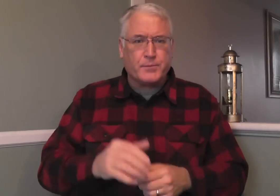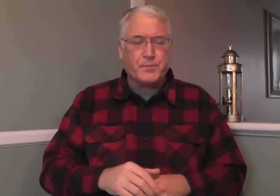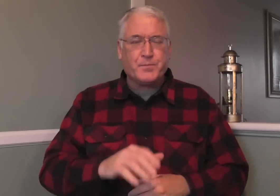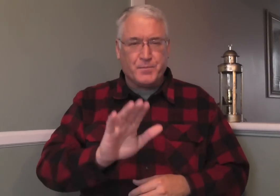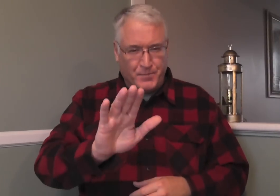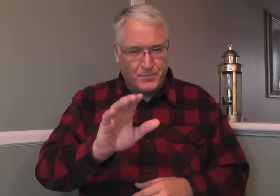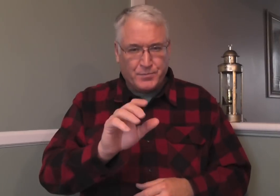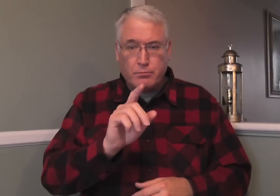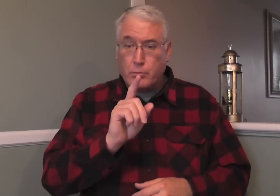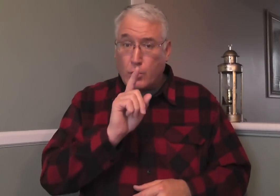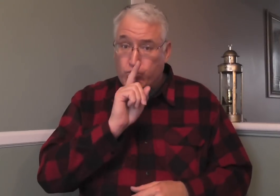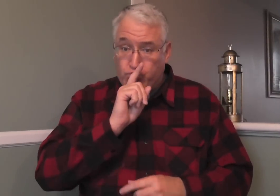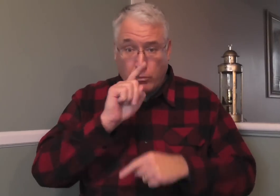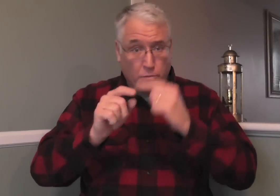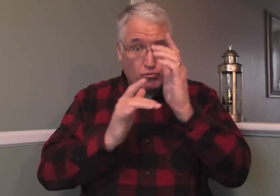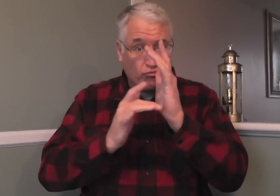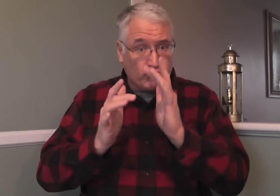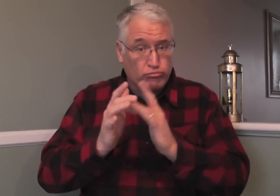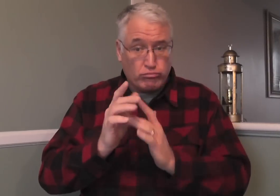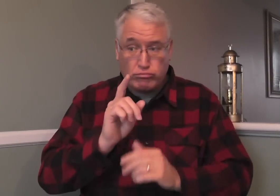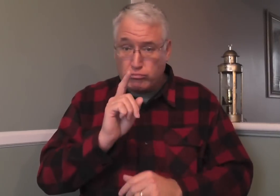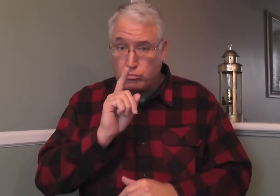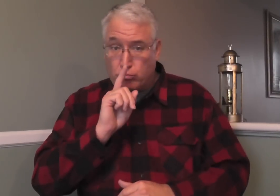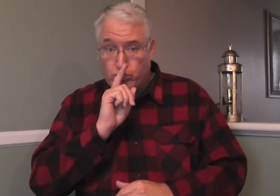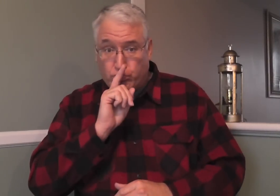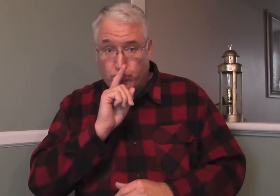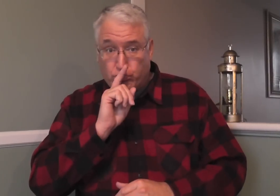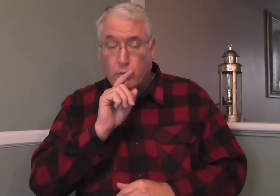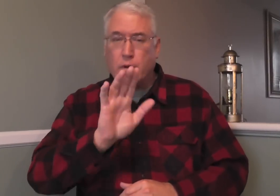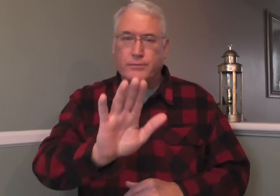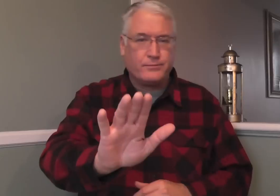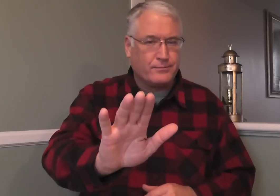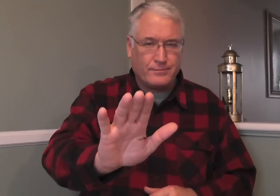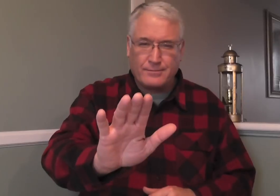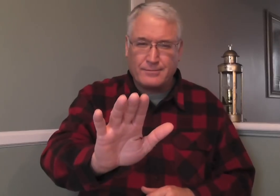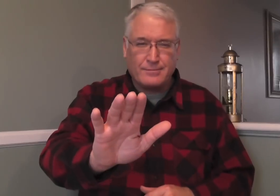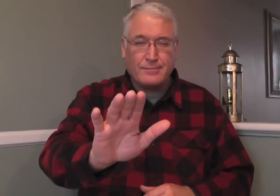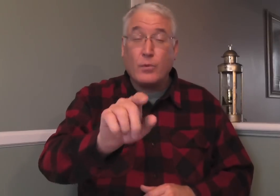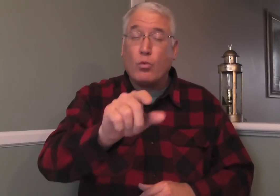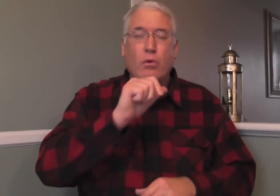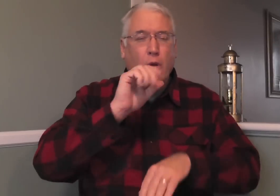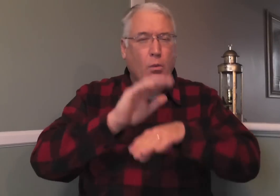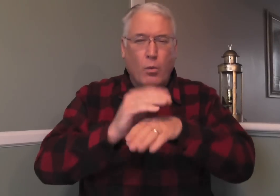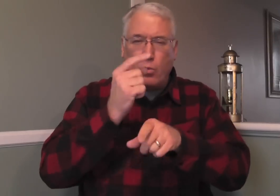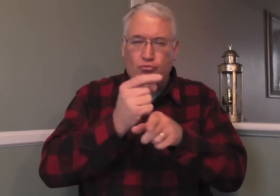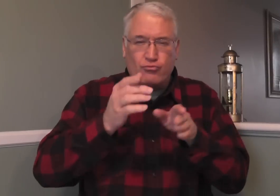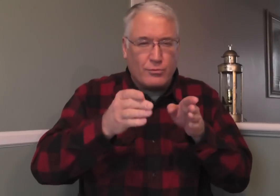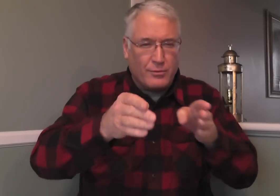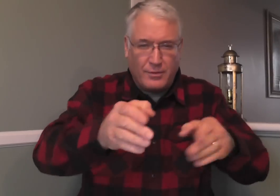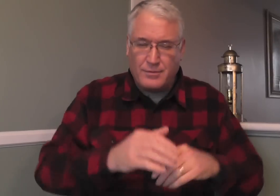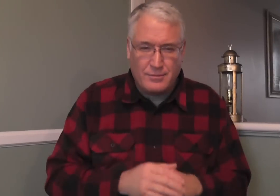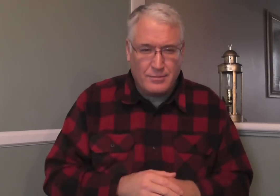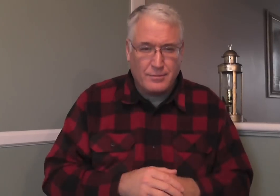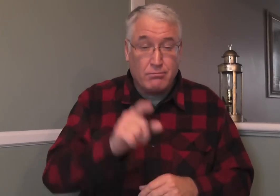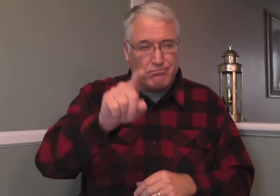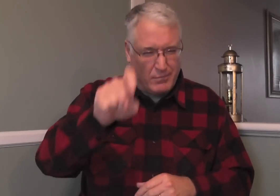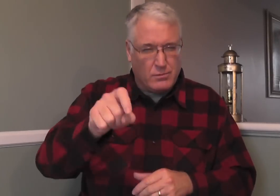so important. Really, without Jesus, you're just not on the right path.